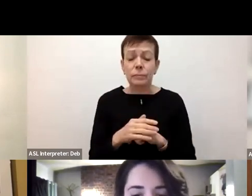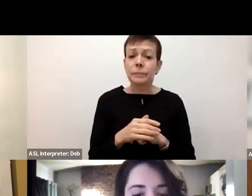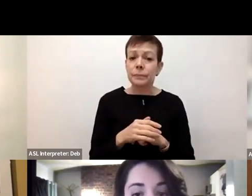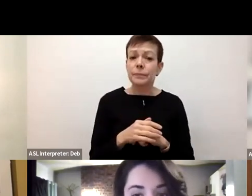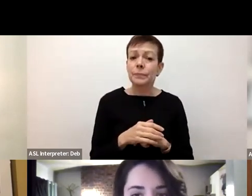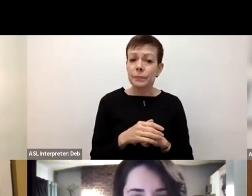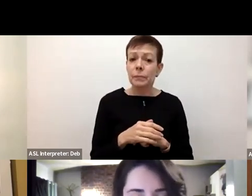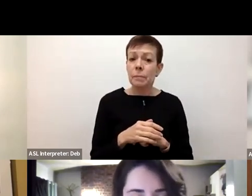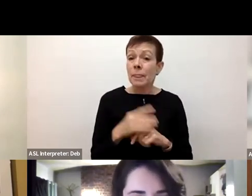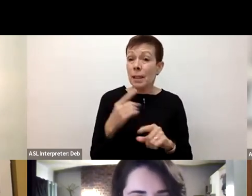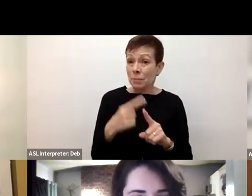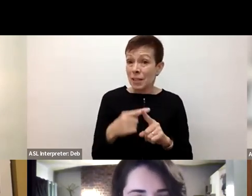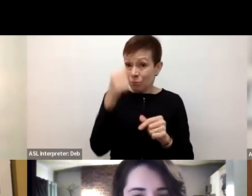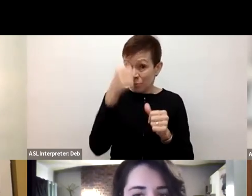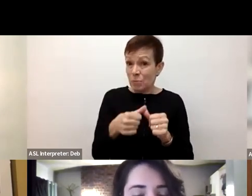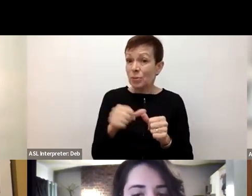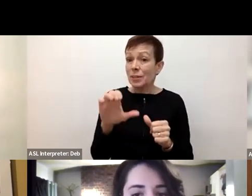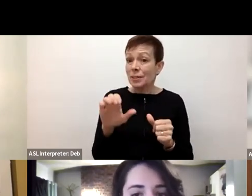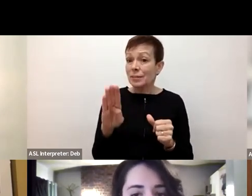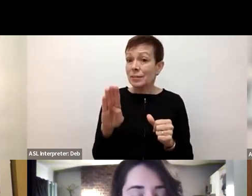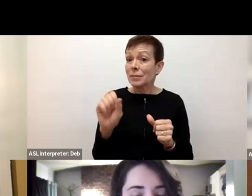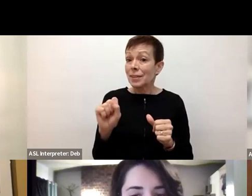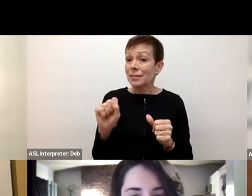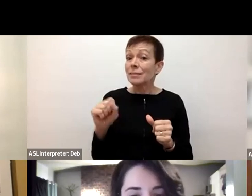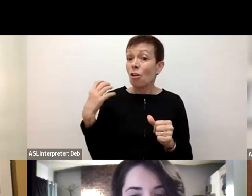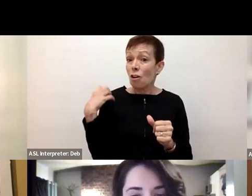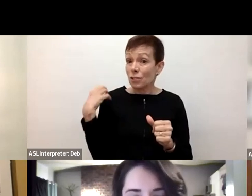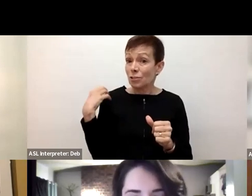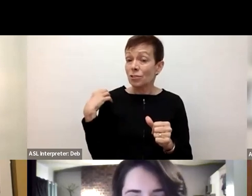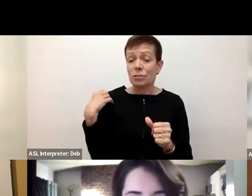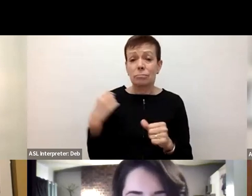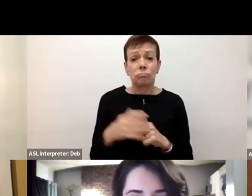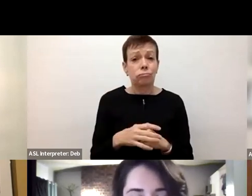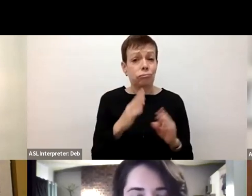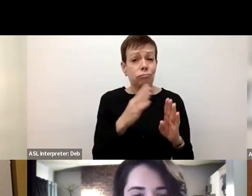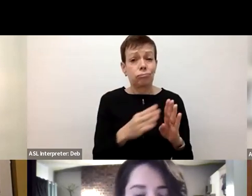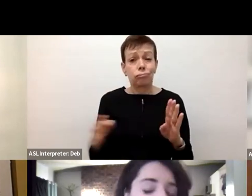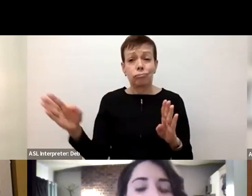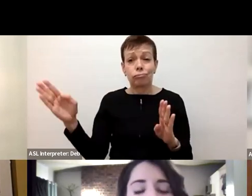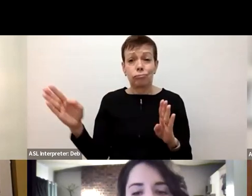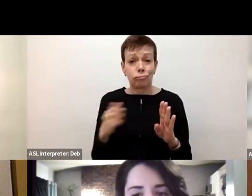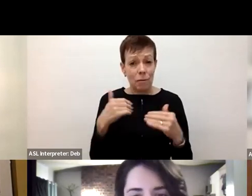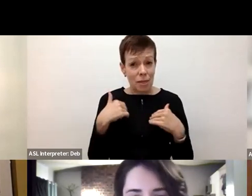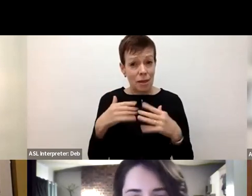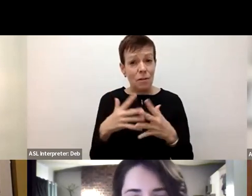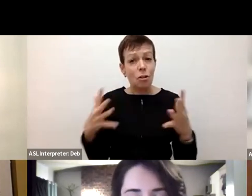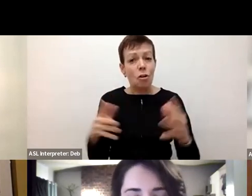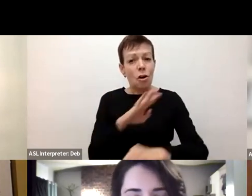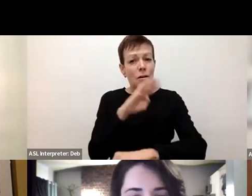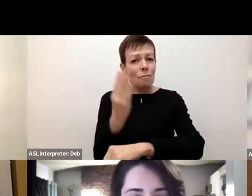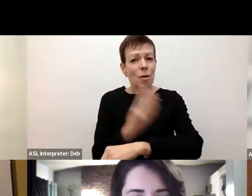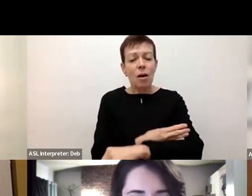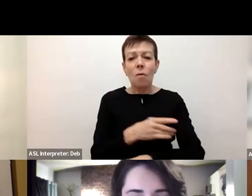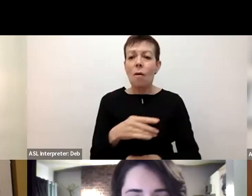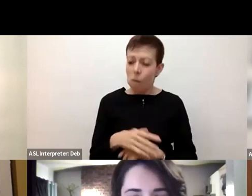have a great deal of discretion. The law gives them a lot of power in their decisions to